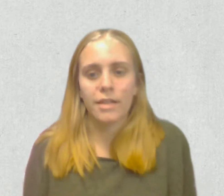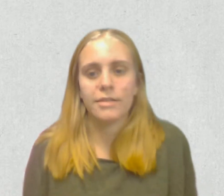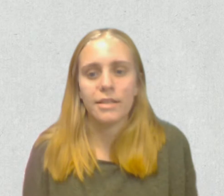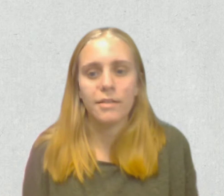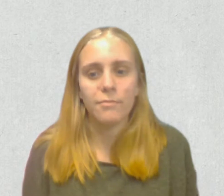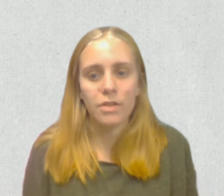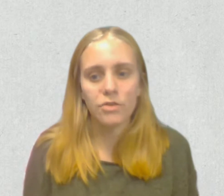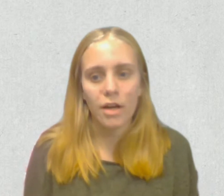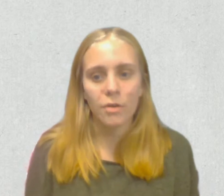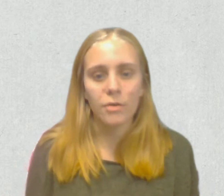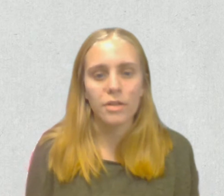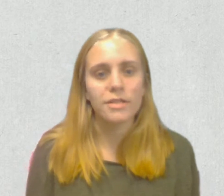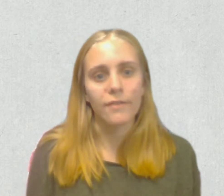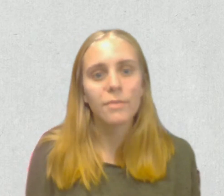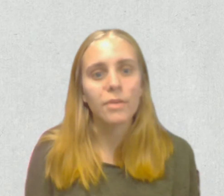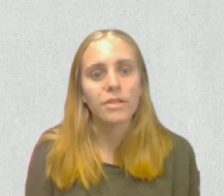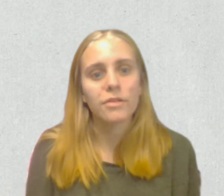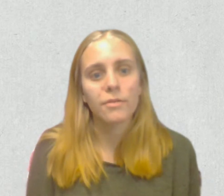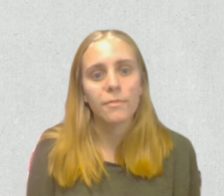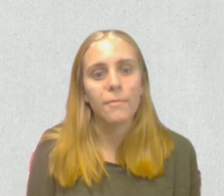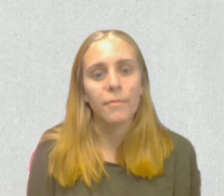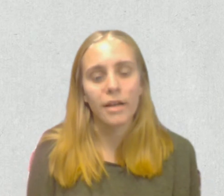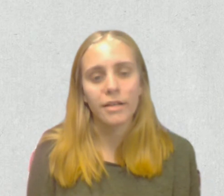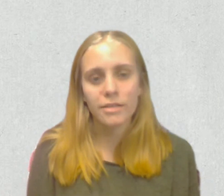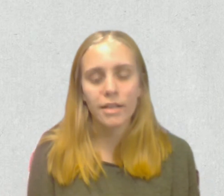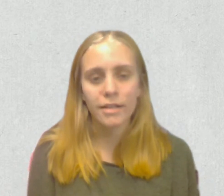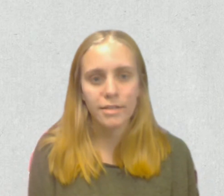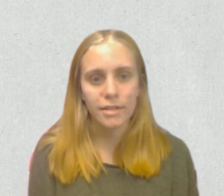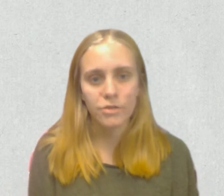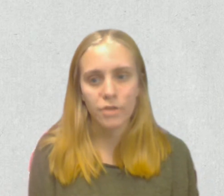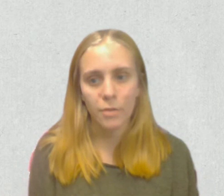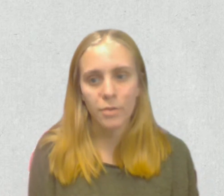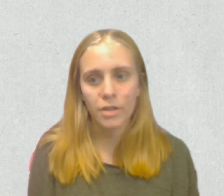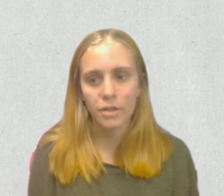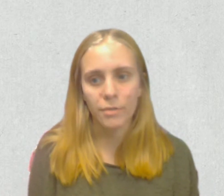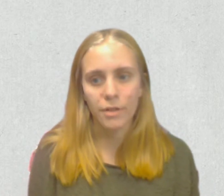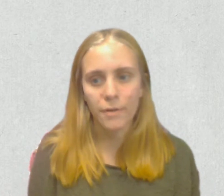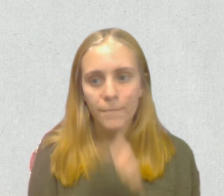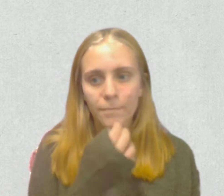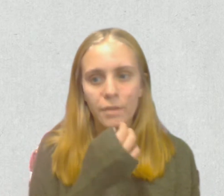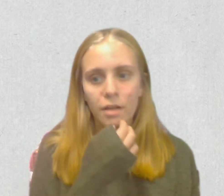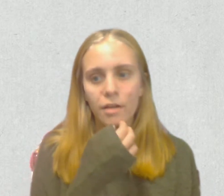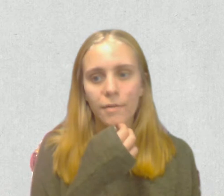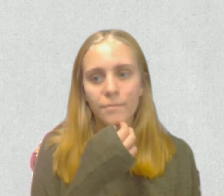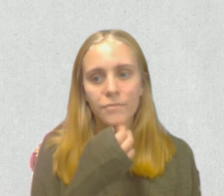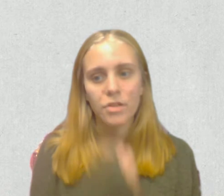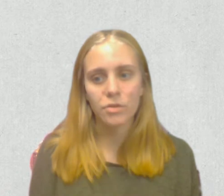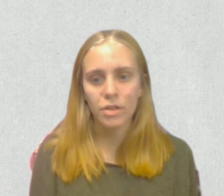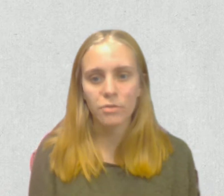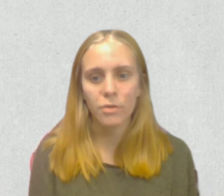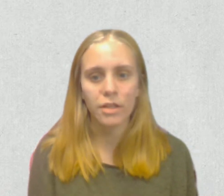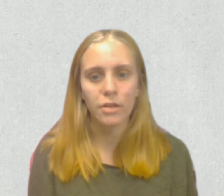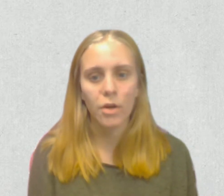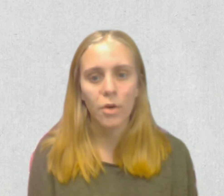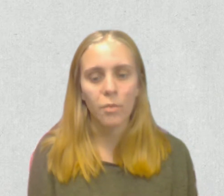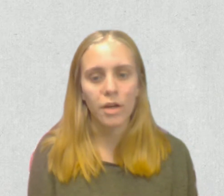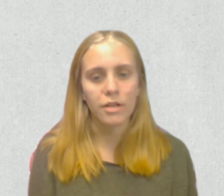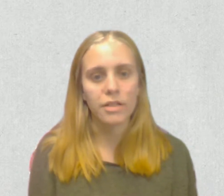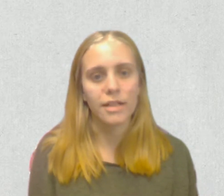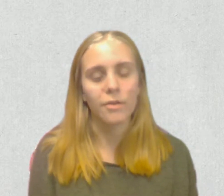2019 mean trout was 70 plus or minus 19 trout per kilometer um to 2020 where it